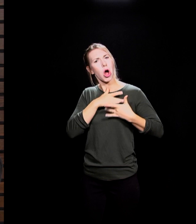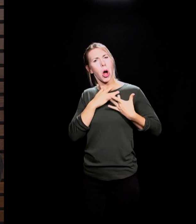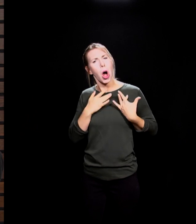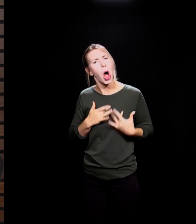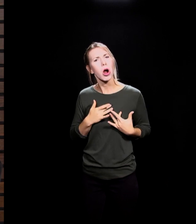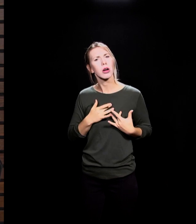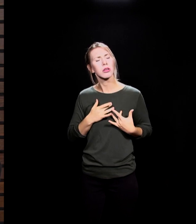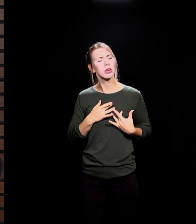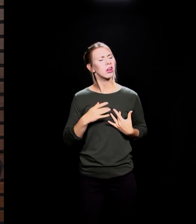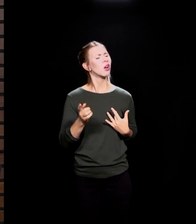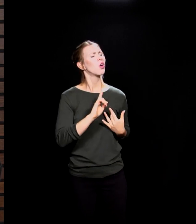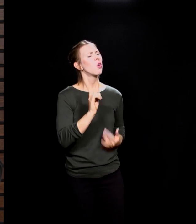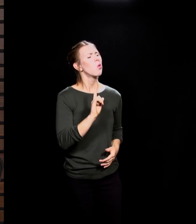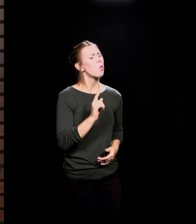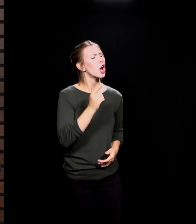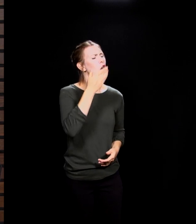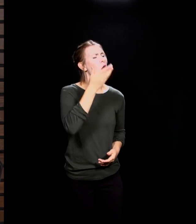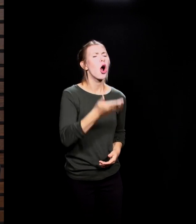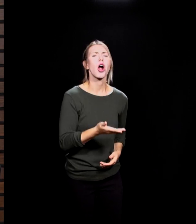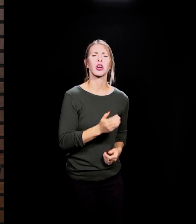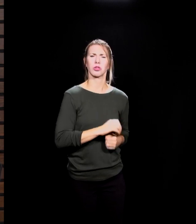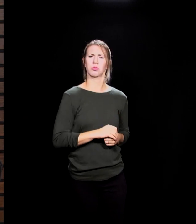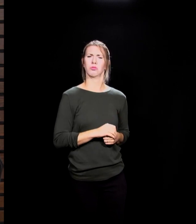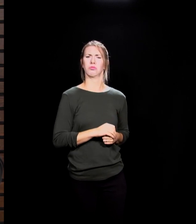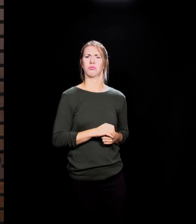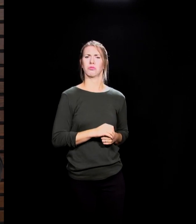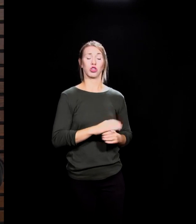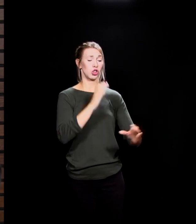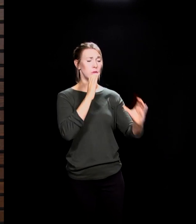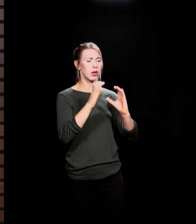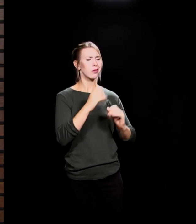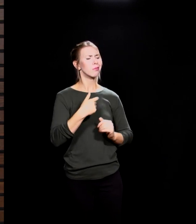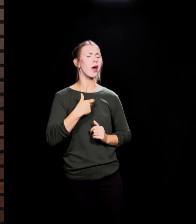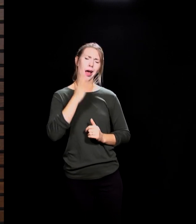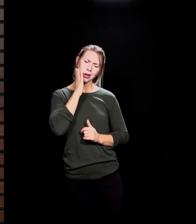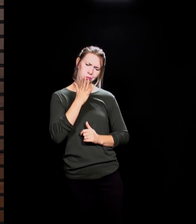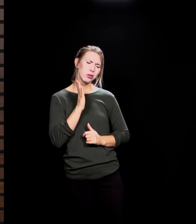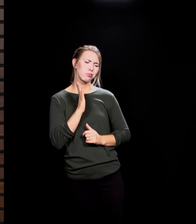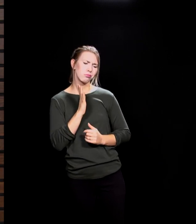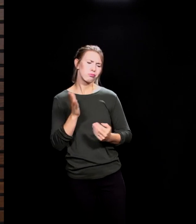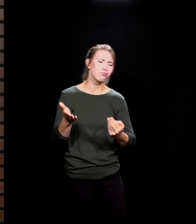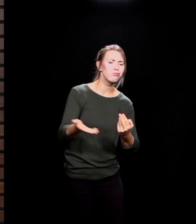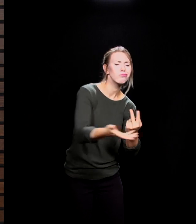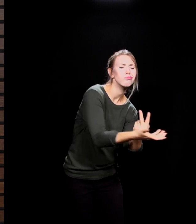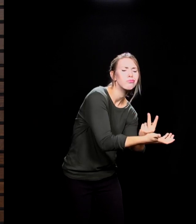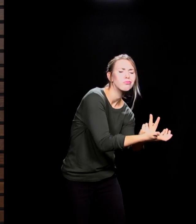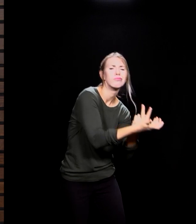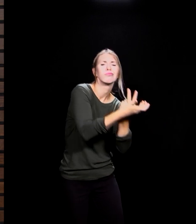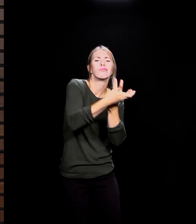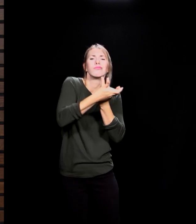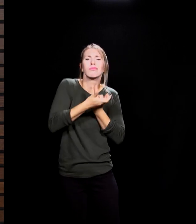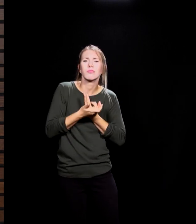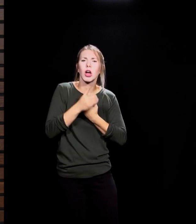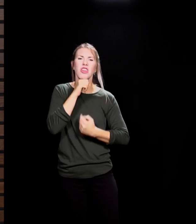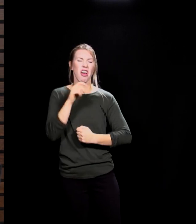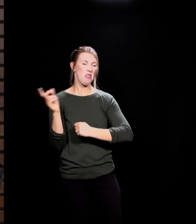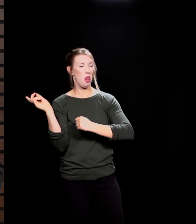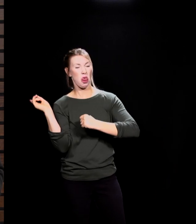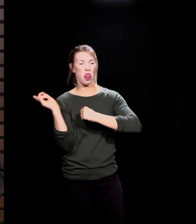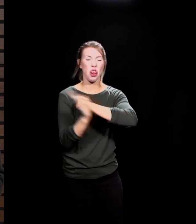Because in that question, he's also communicating that I'm coming for you, not to get you, to punish you, to cast you out